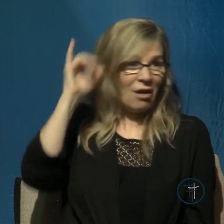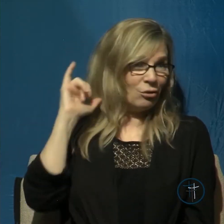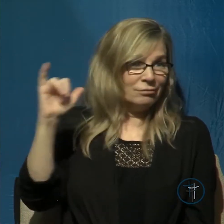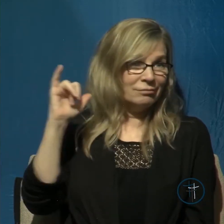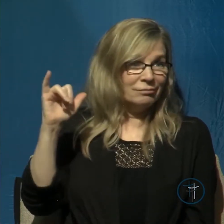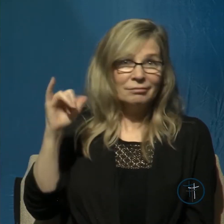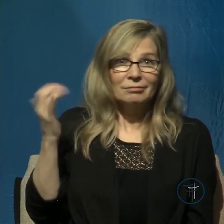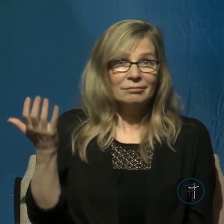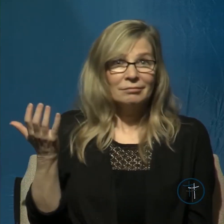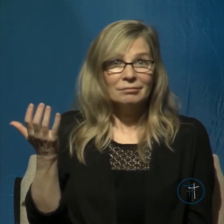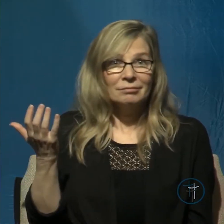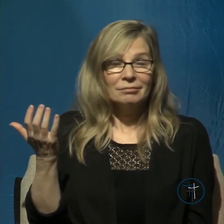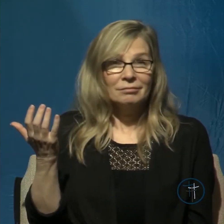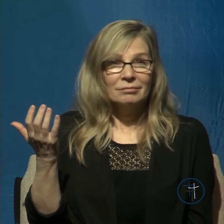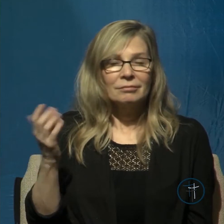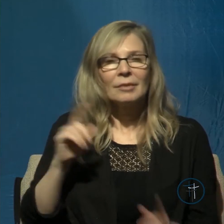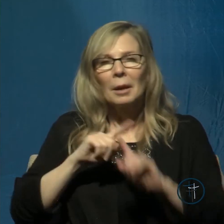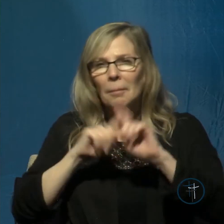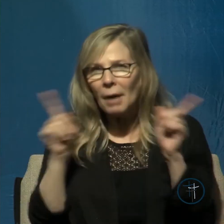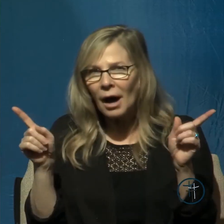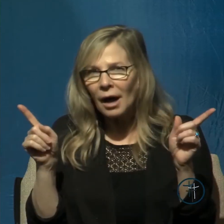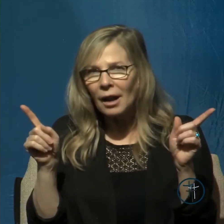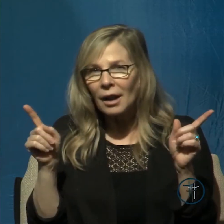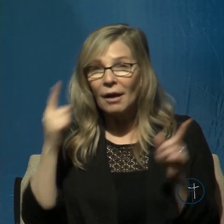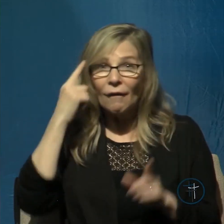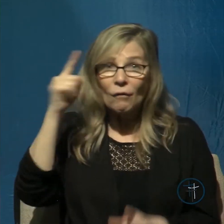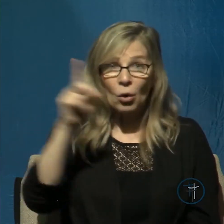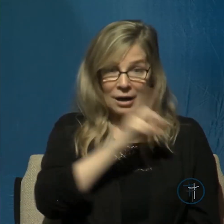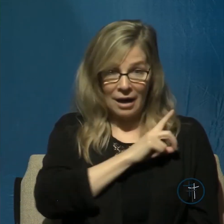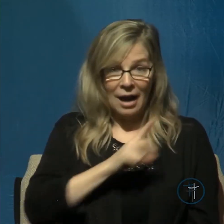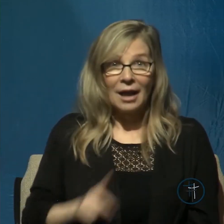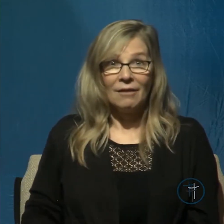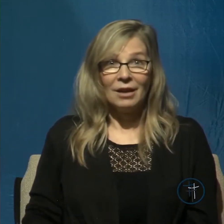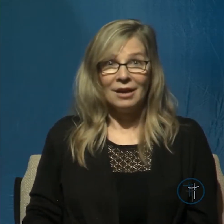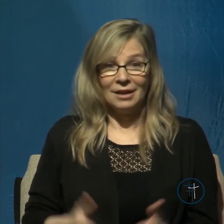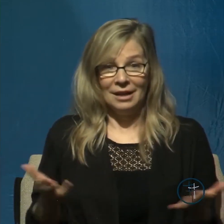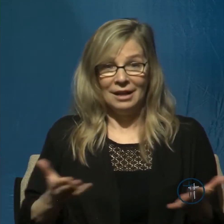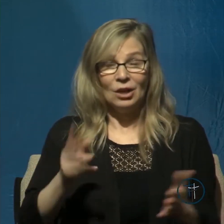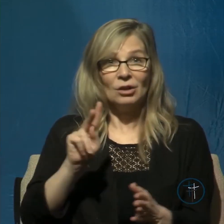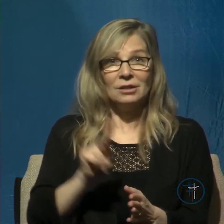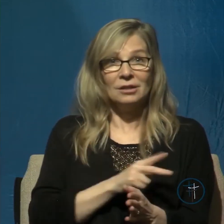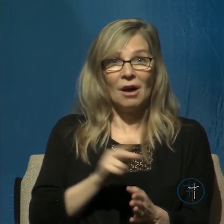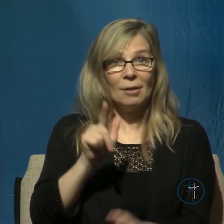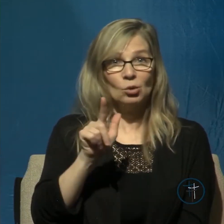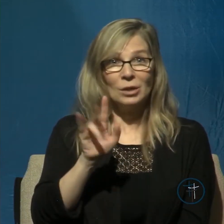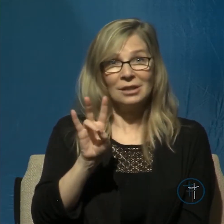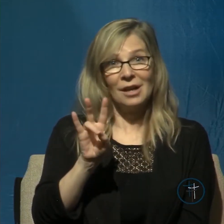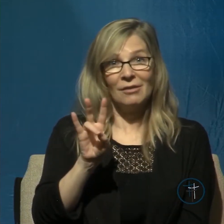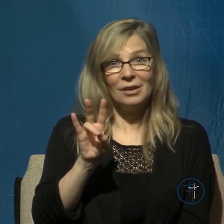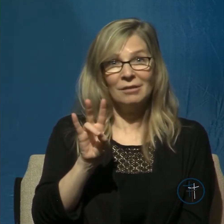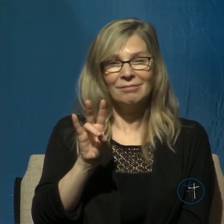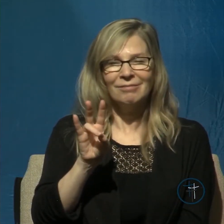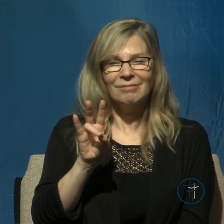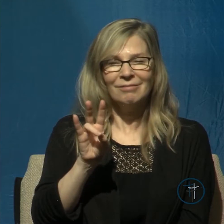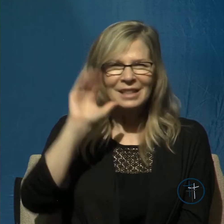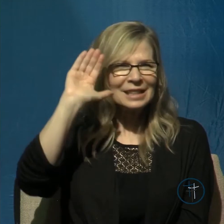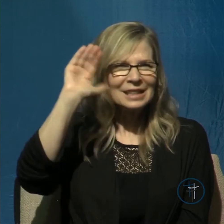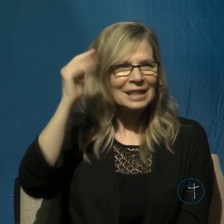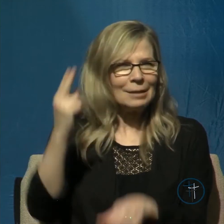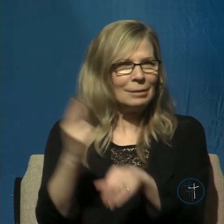But in David's case, here in Psalm 27, it does not appear that he's using the term light in the